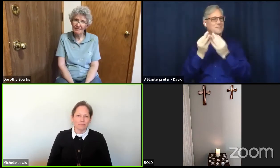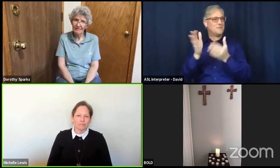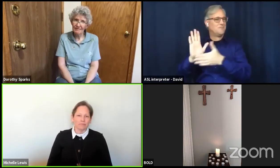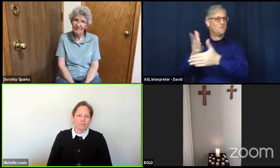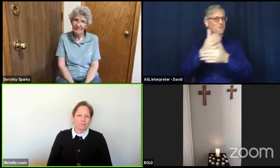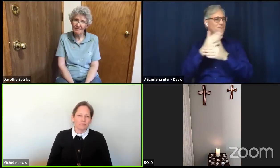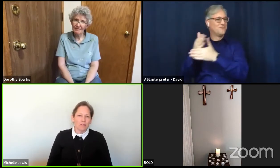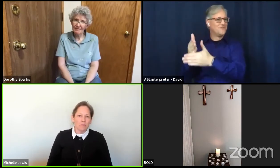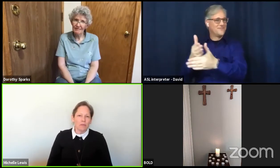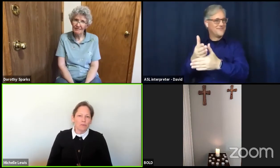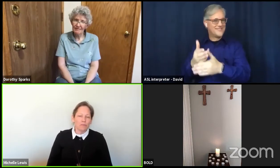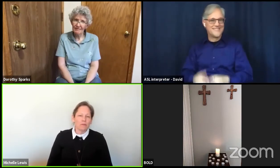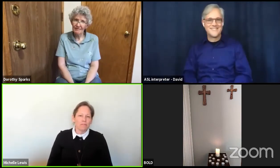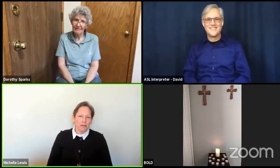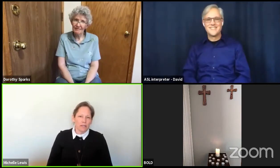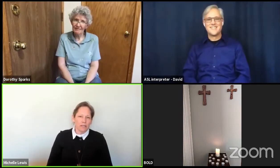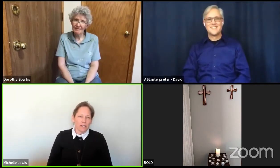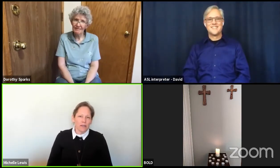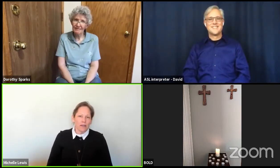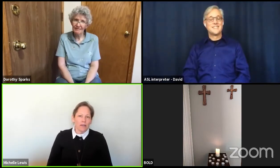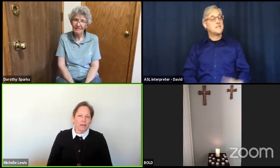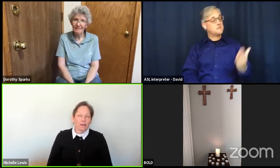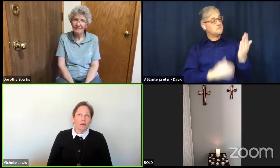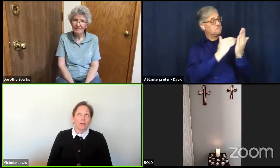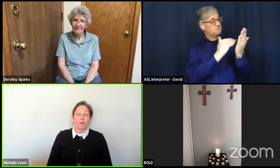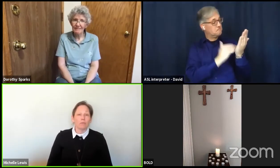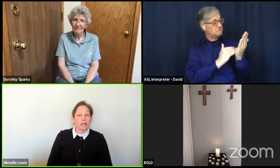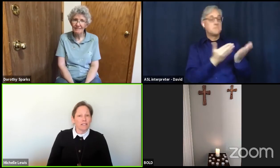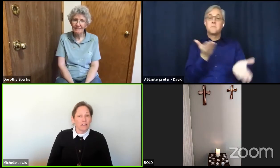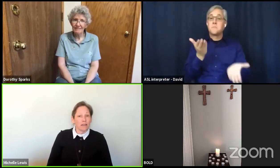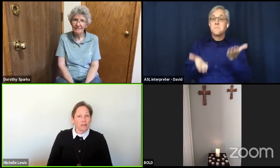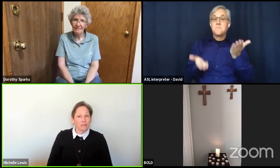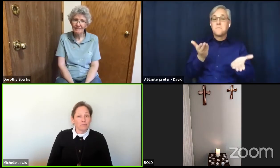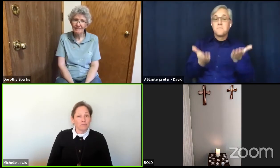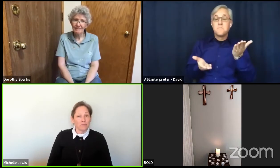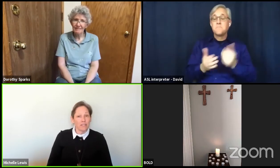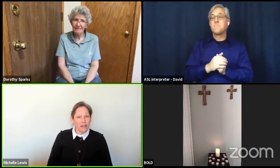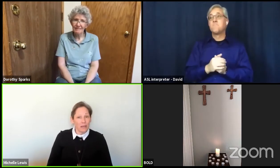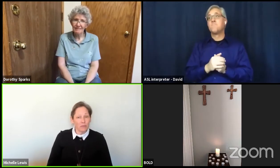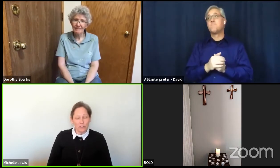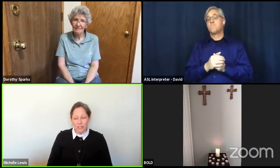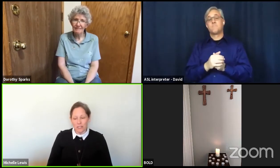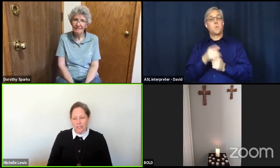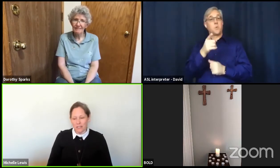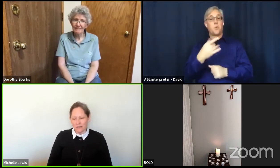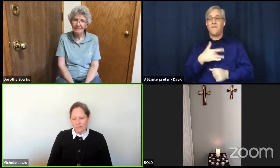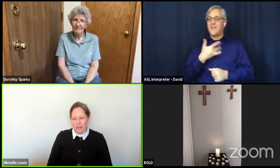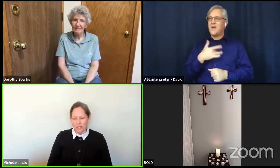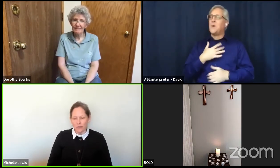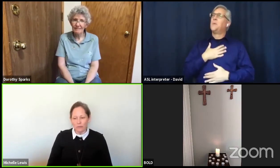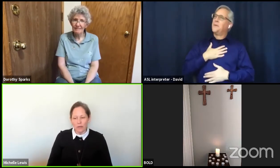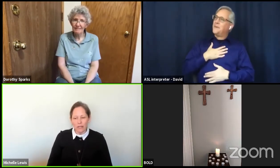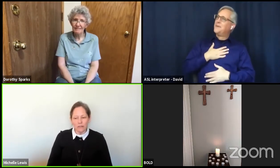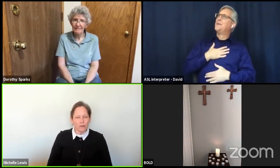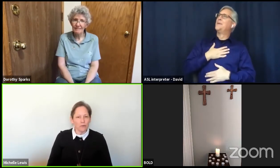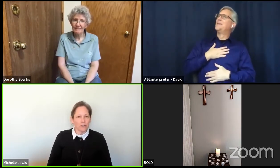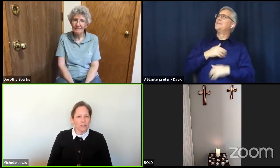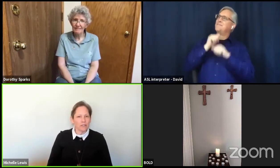Maybe you've been finding a blessing, time with Jesus, as you write a note to